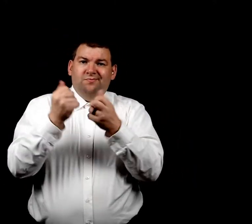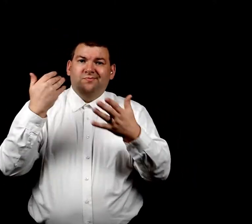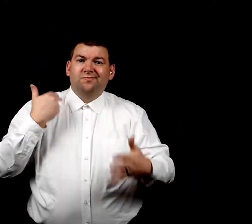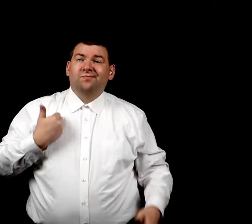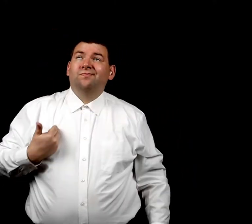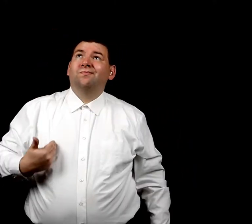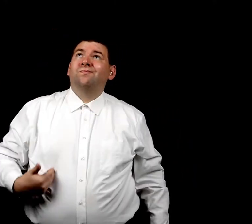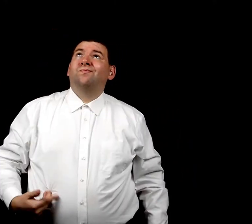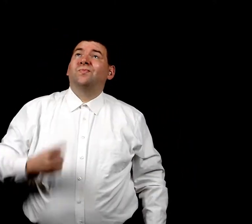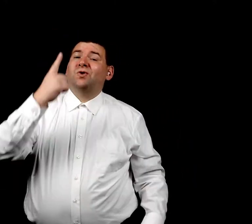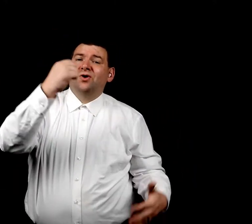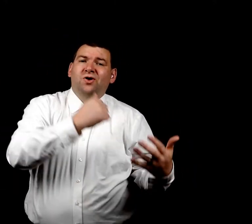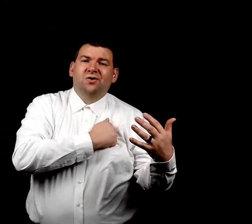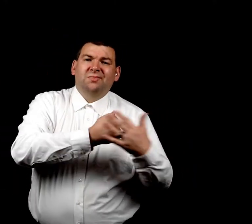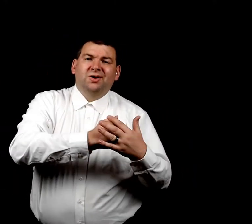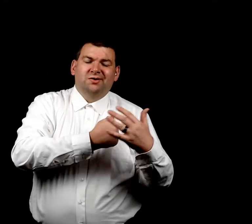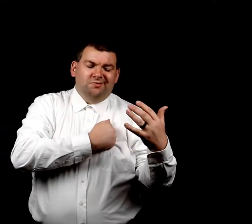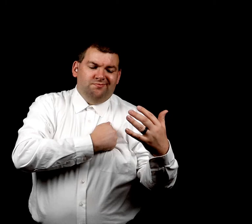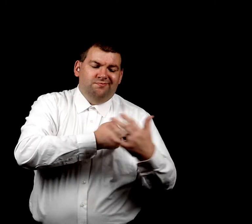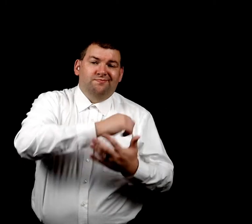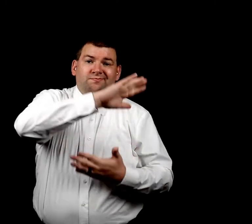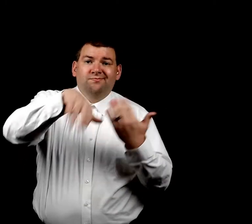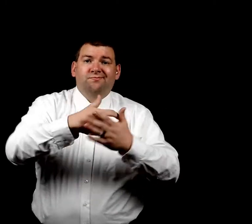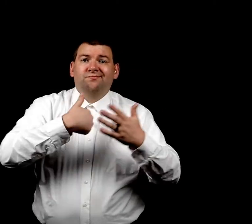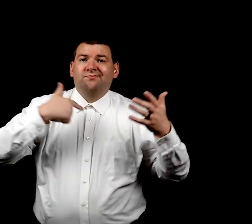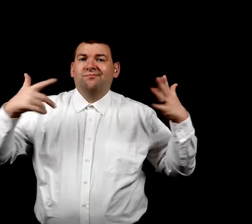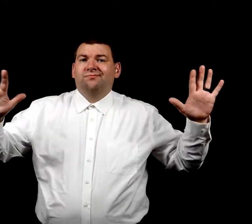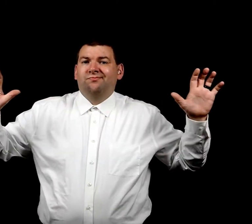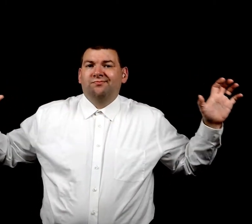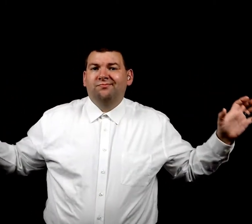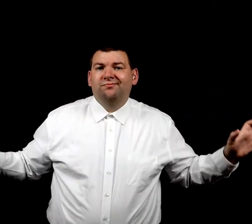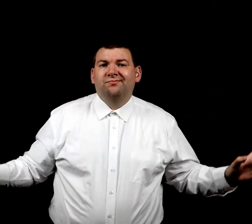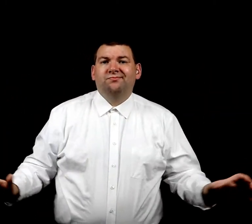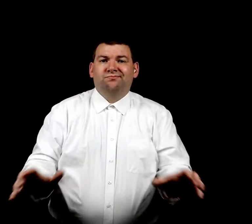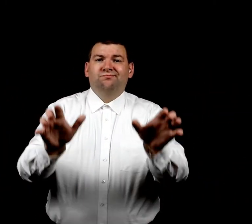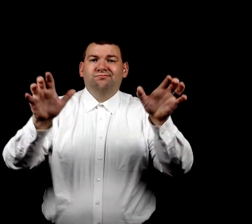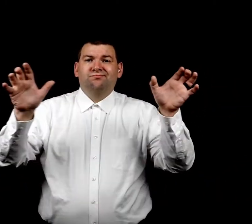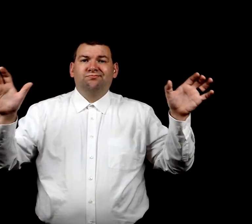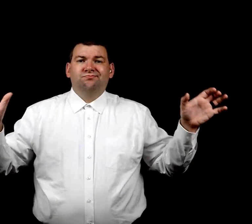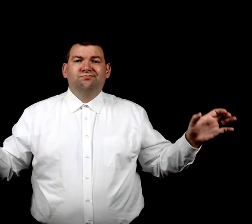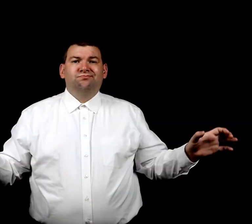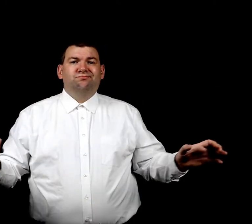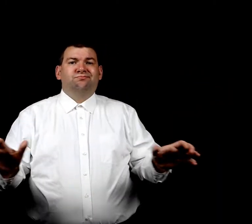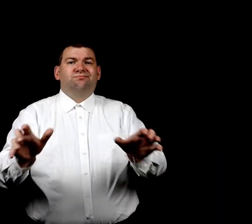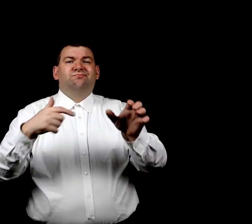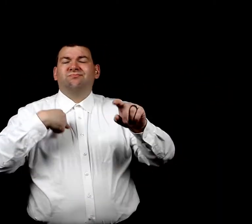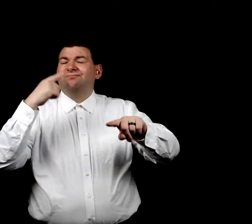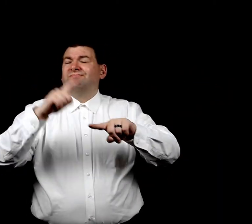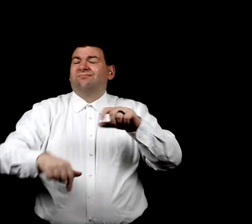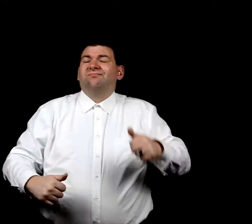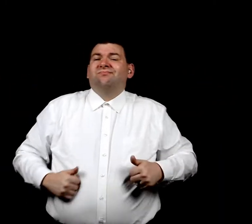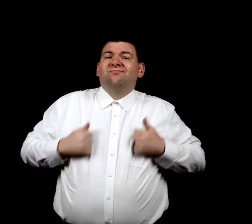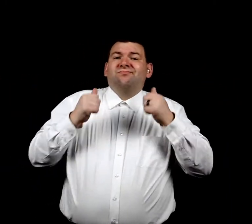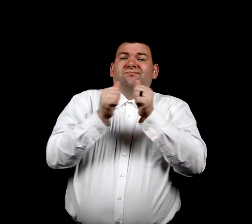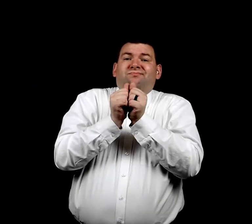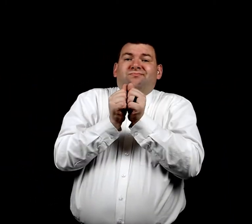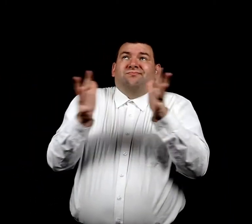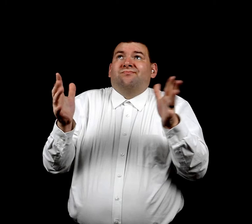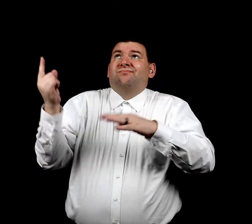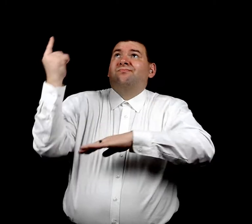hold me You're the heartbeat of all I do I can't live a day